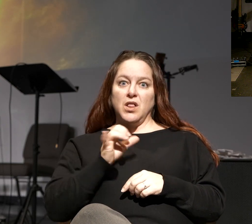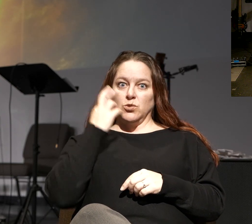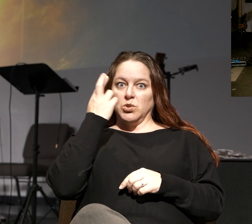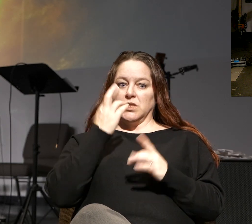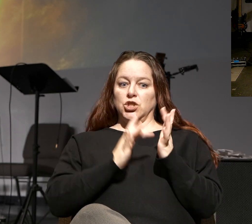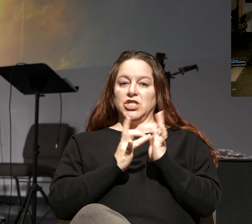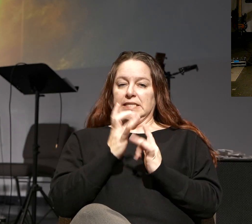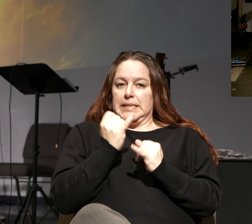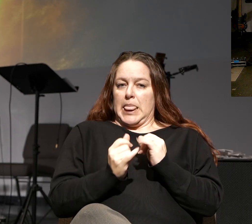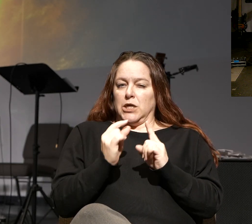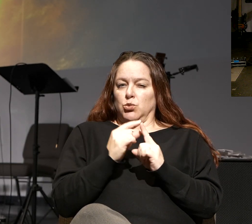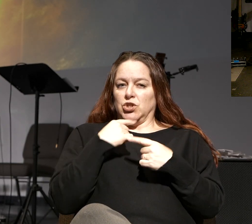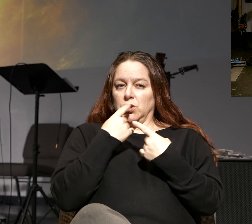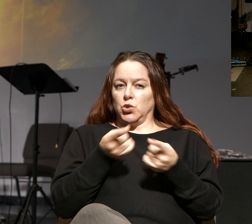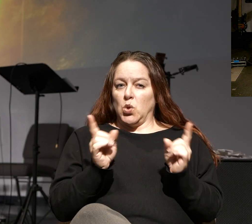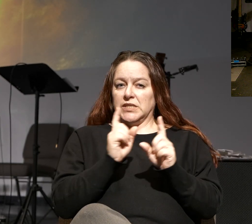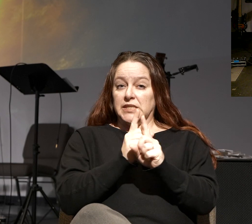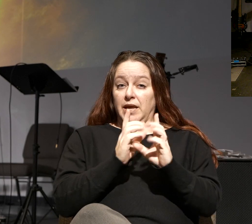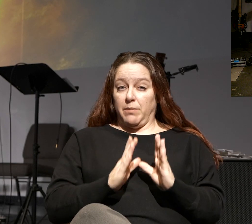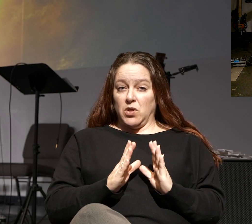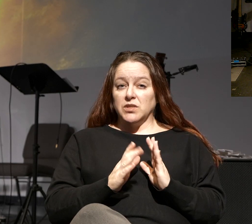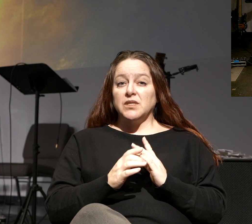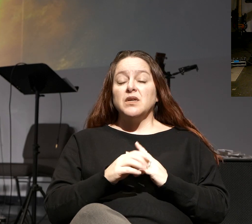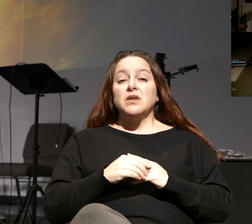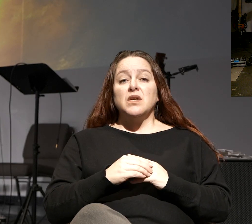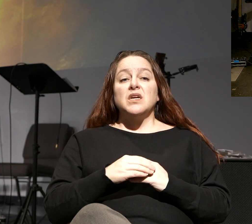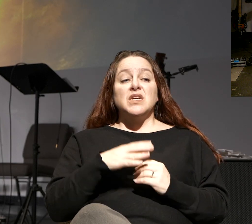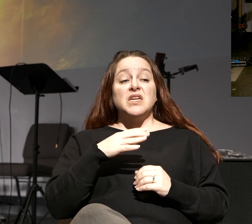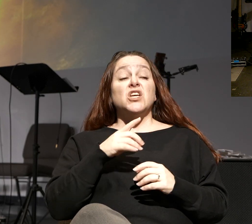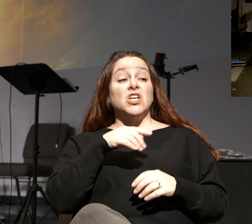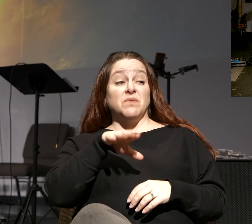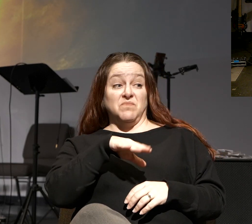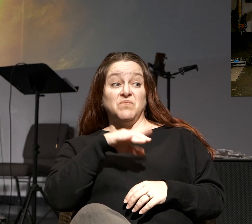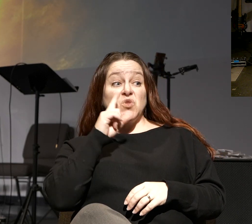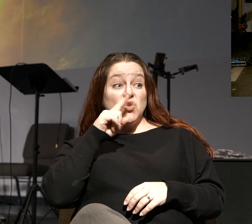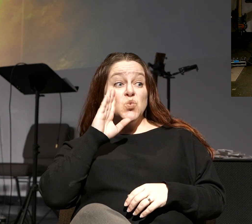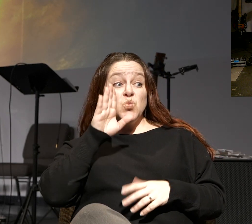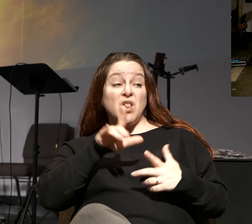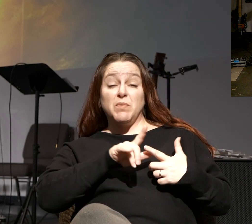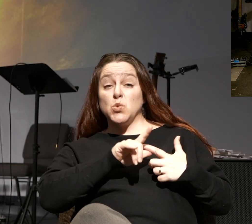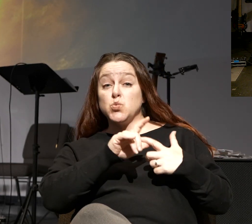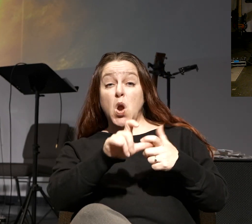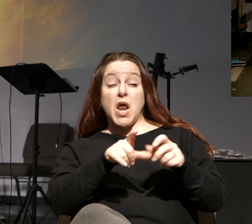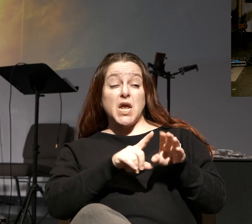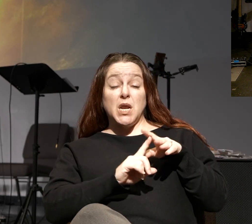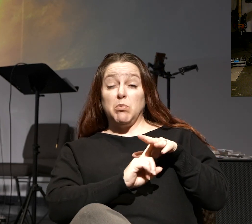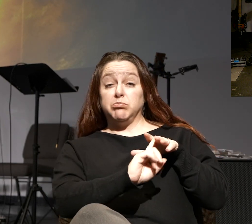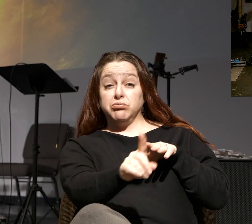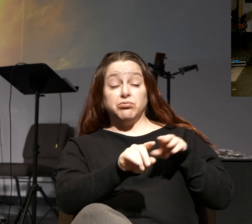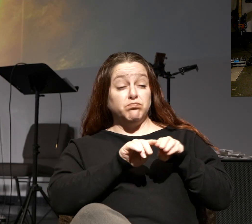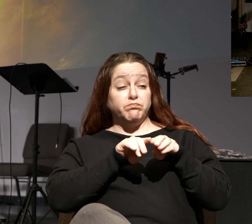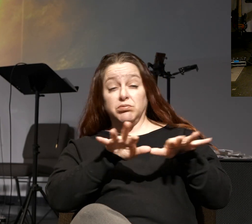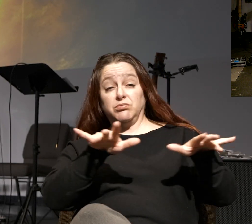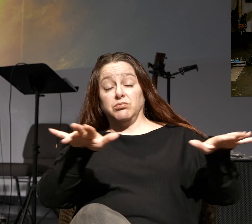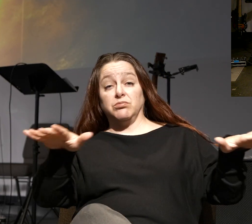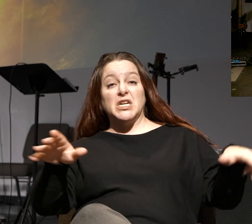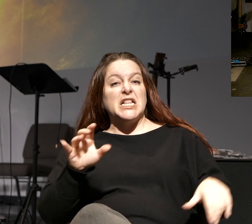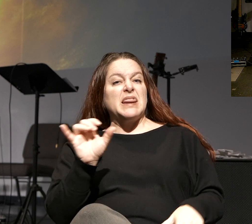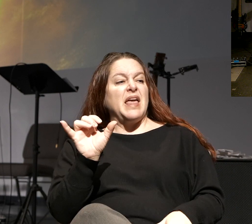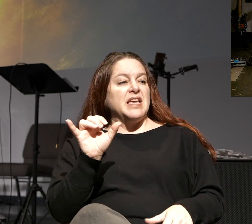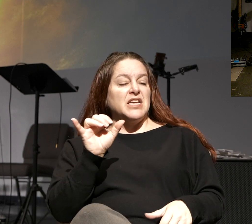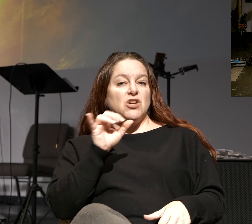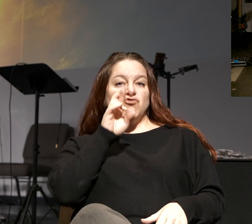the very last words he said to his disciples before they're going to be running, scattering like a bunch of